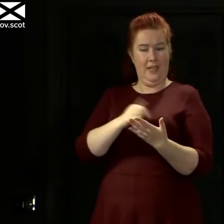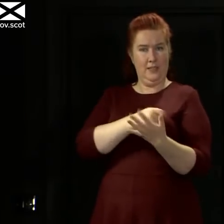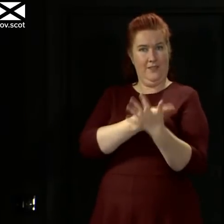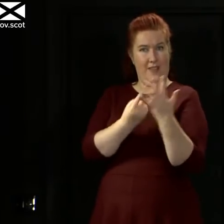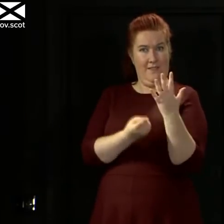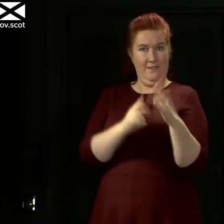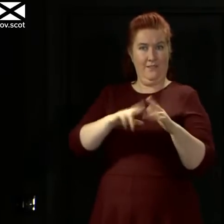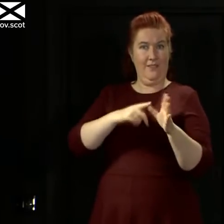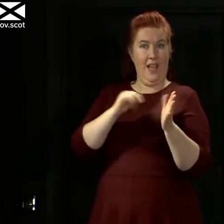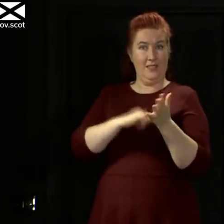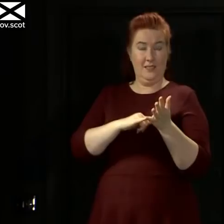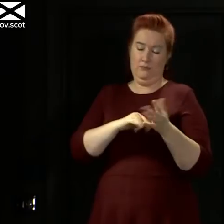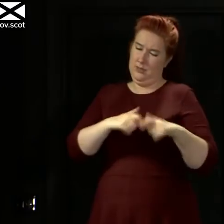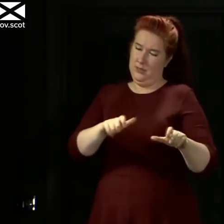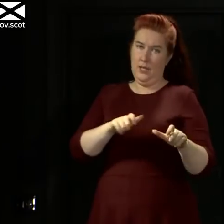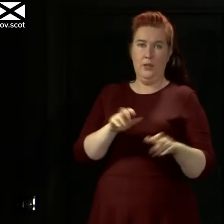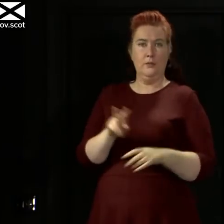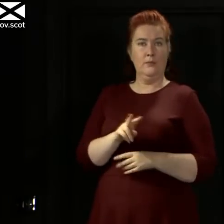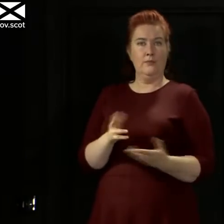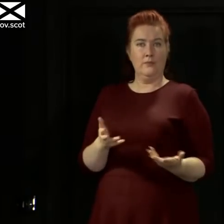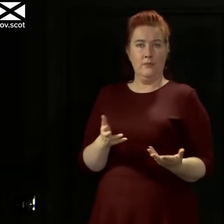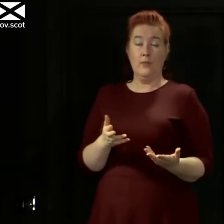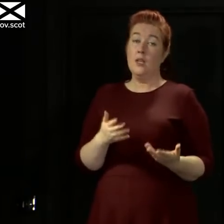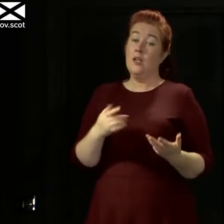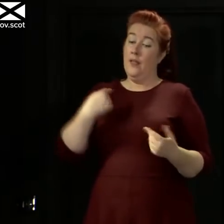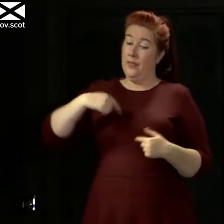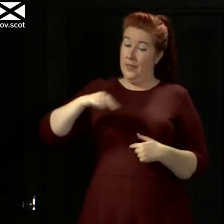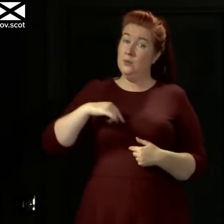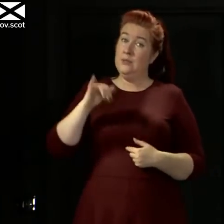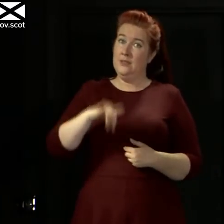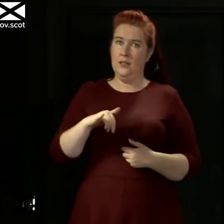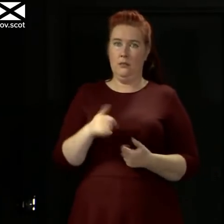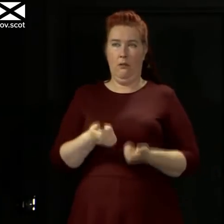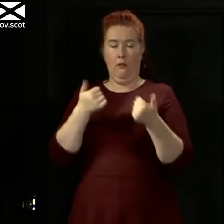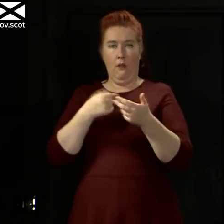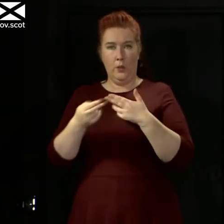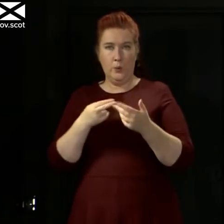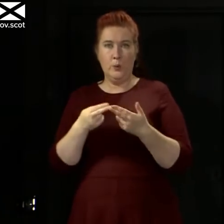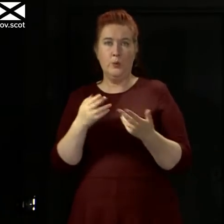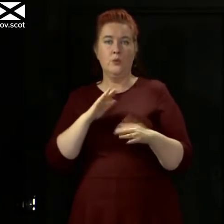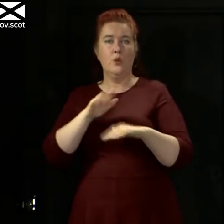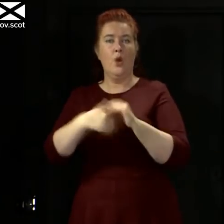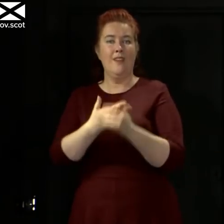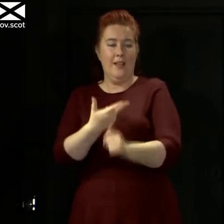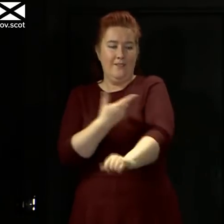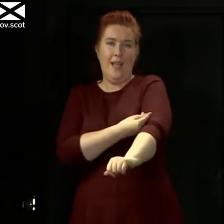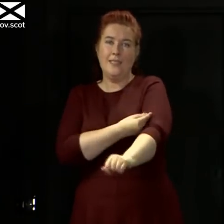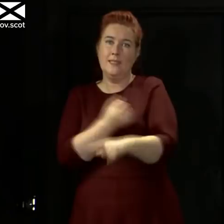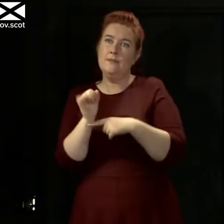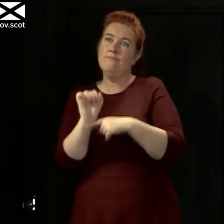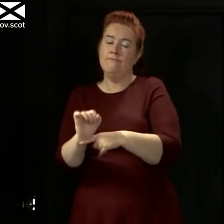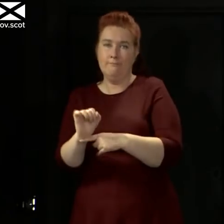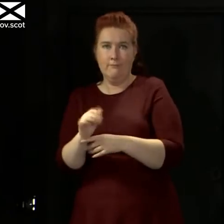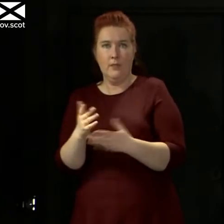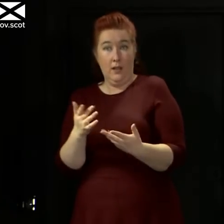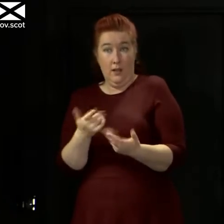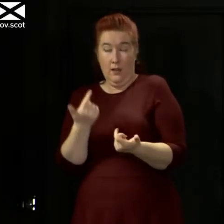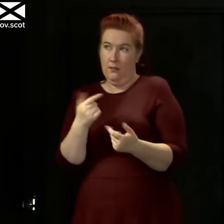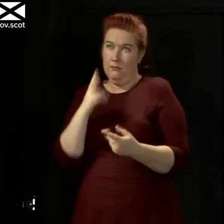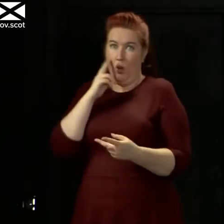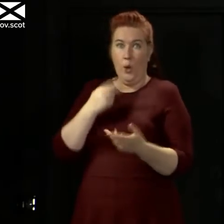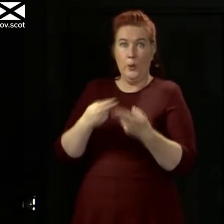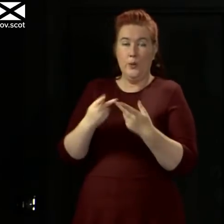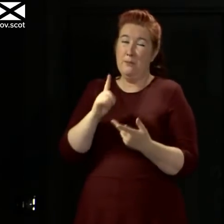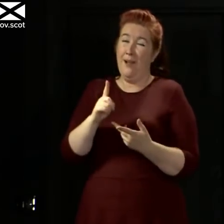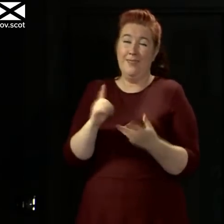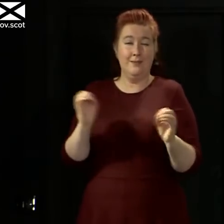positive news on vaccine development, and I think all of us felt quite optimistic when we heard that news this week, but nothing is